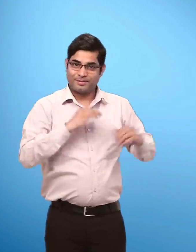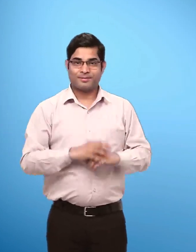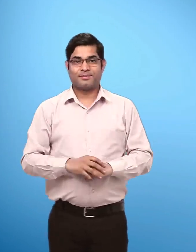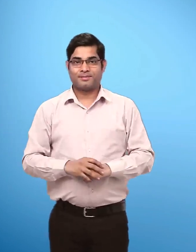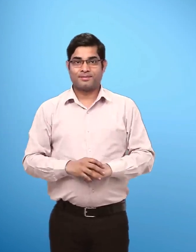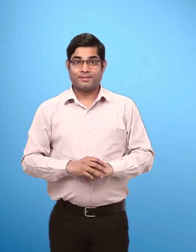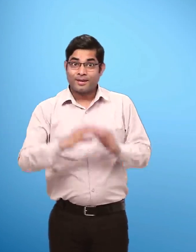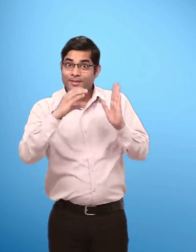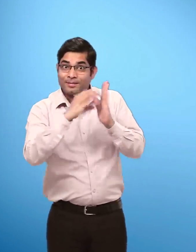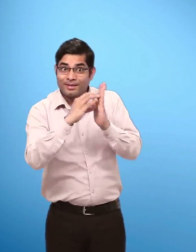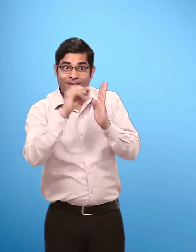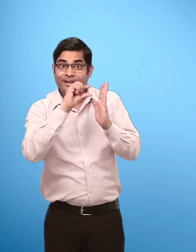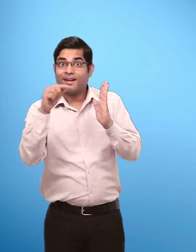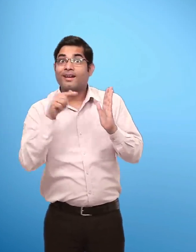Text Given